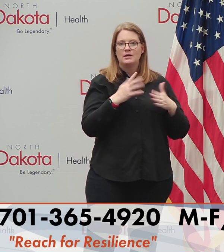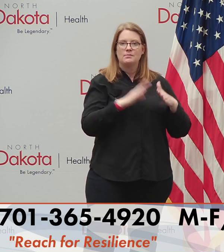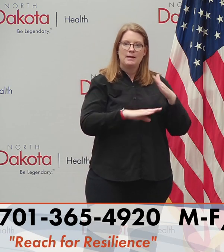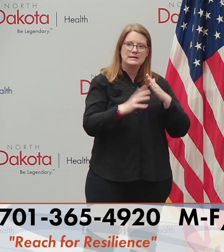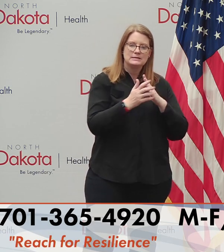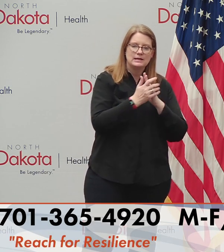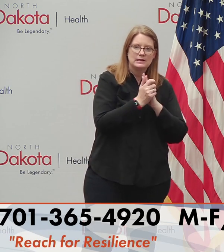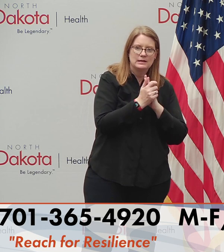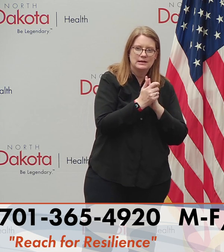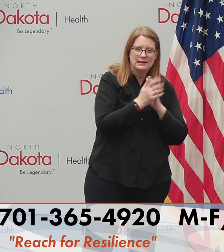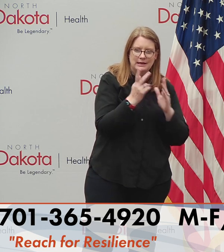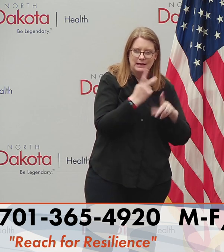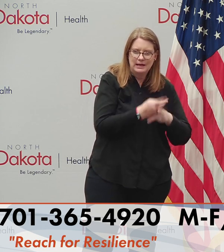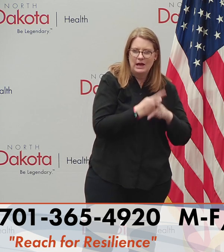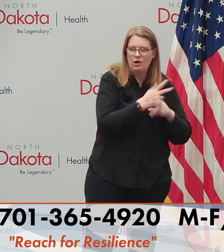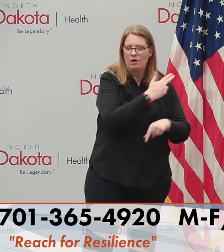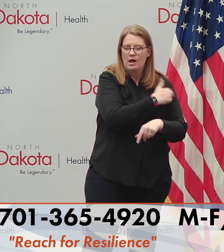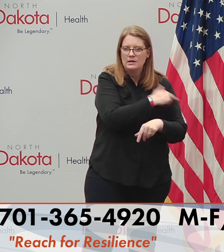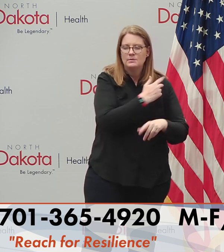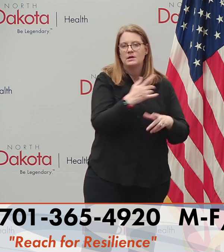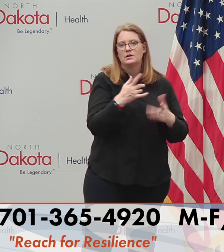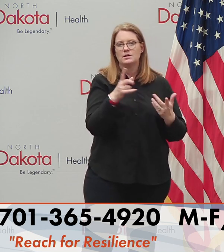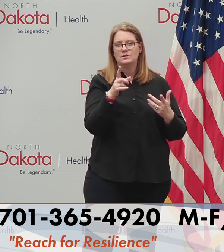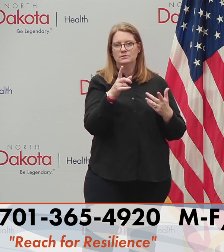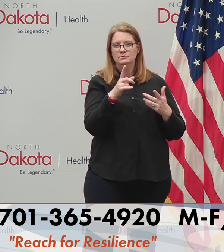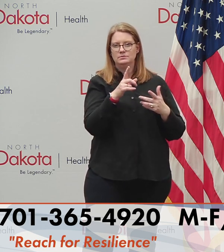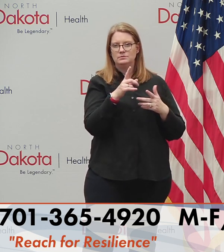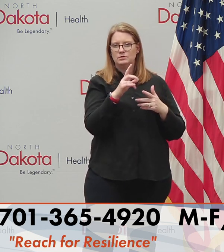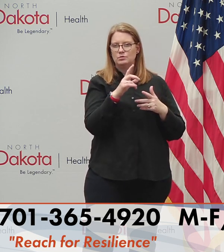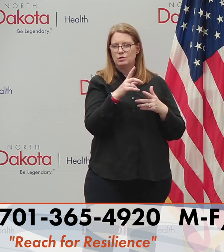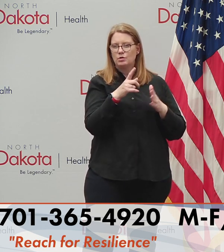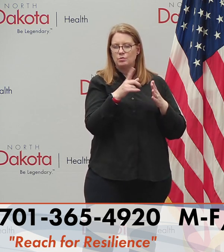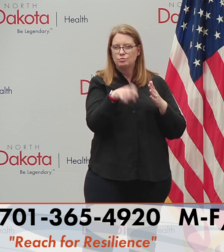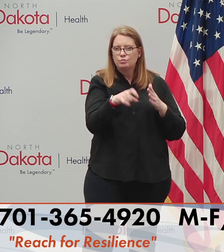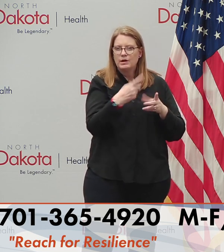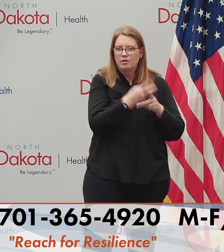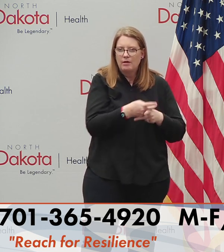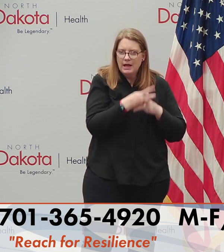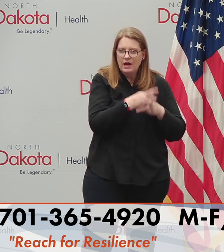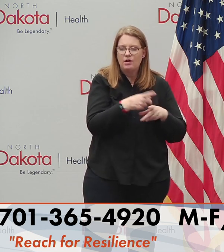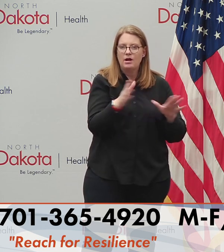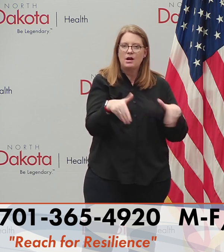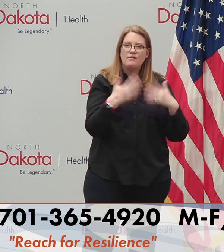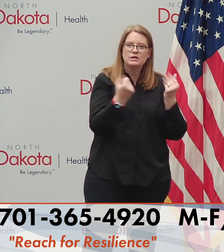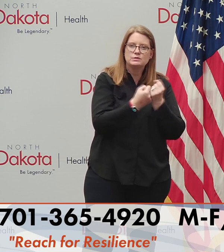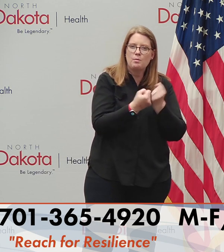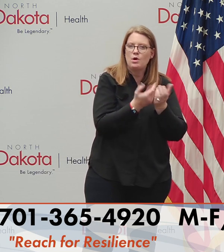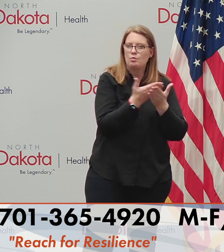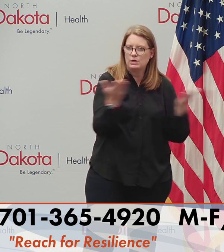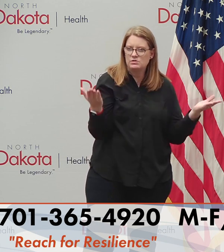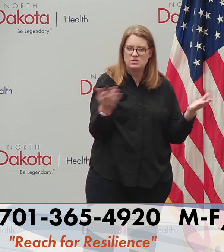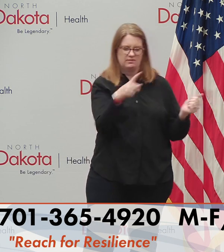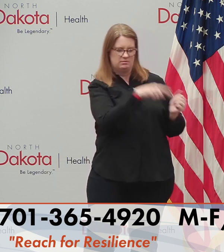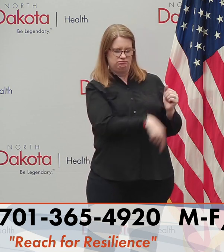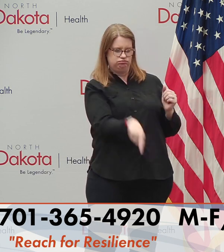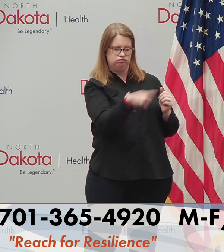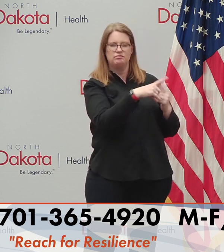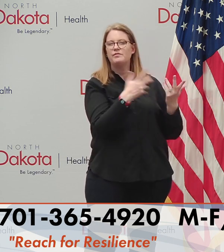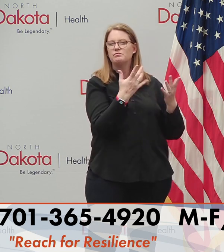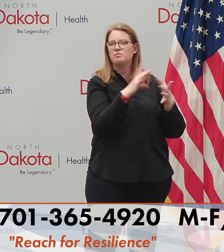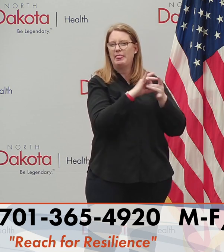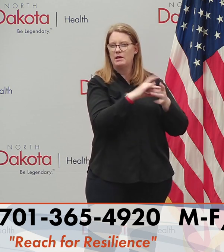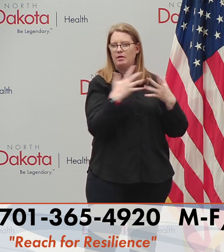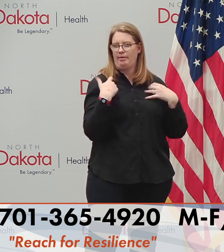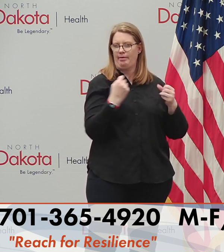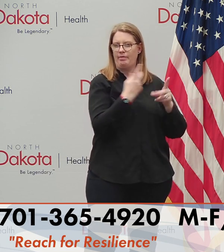licensed skilled nursing facilities, hospitals, critical care hospitals, and offering support and resources. And so if you're a health care worker,